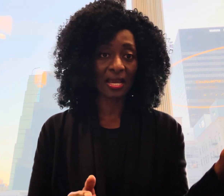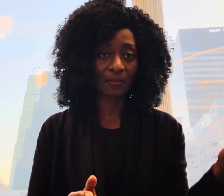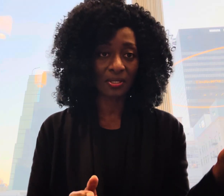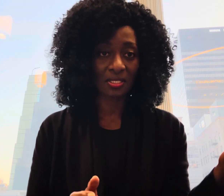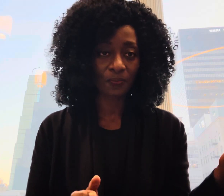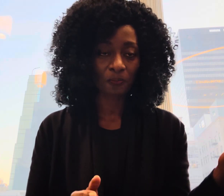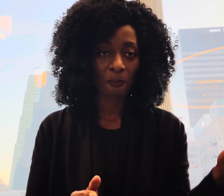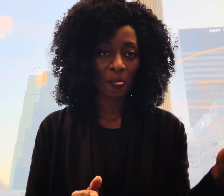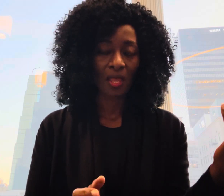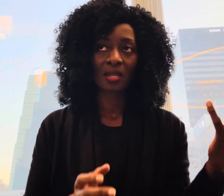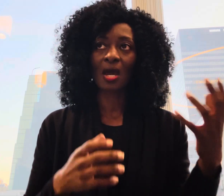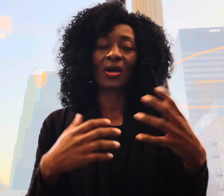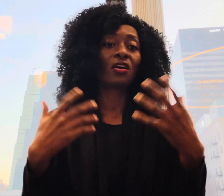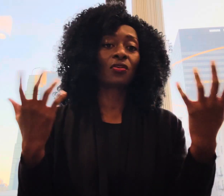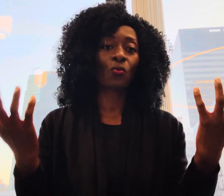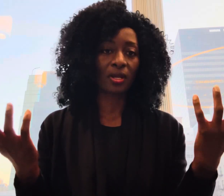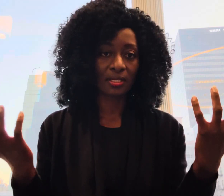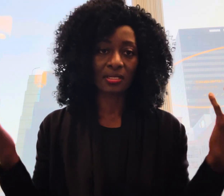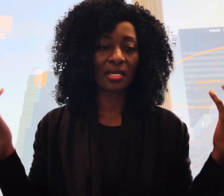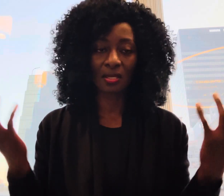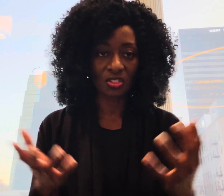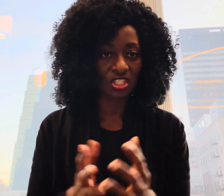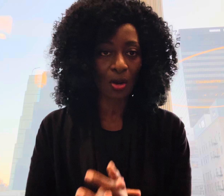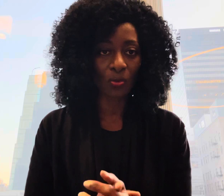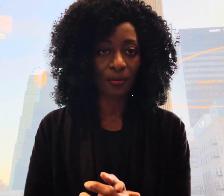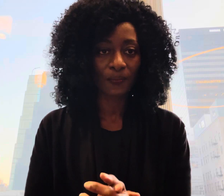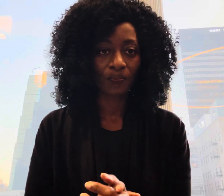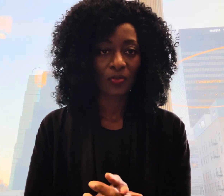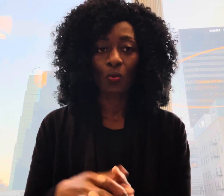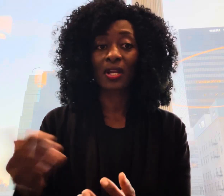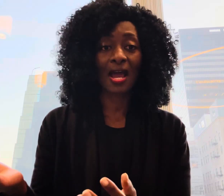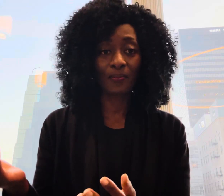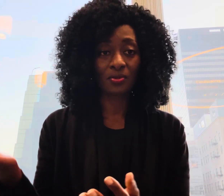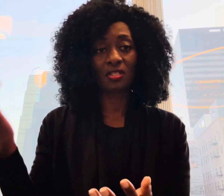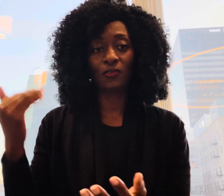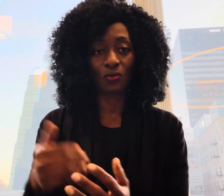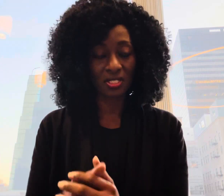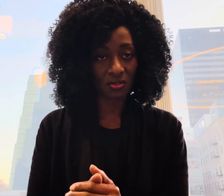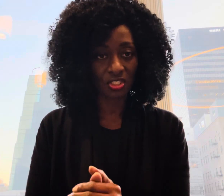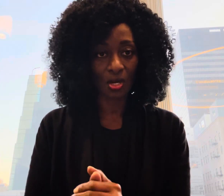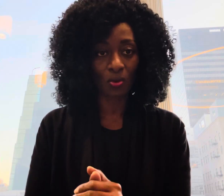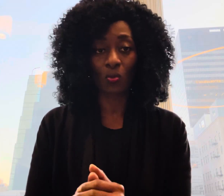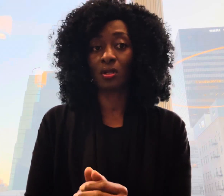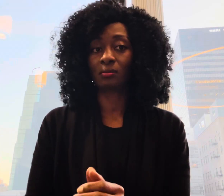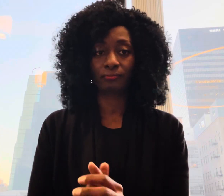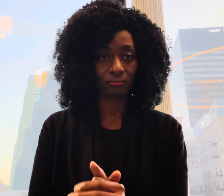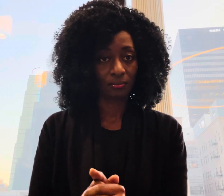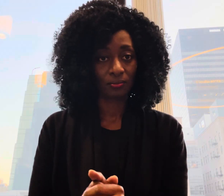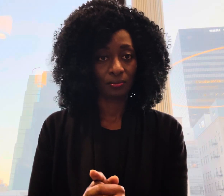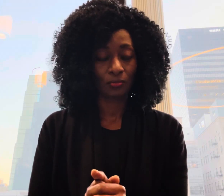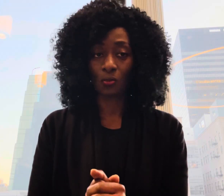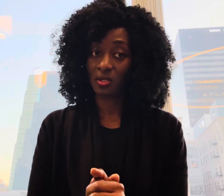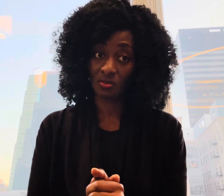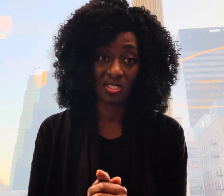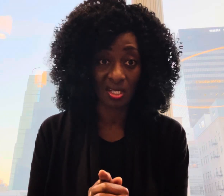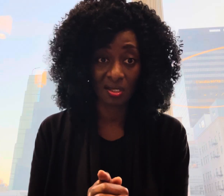habit now another one is taking a shower what happens if you don't take a shower well you're going to stink